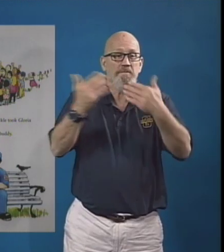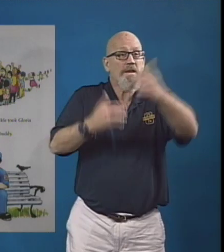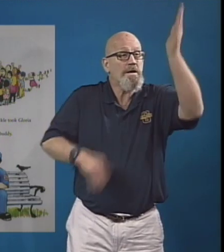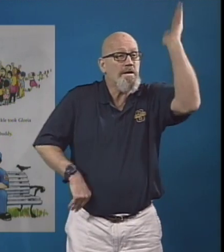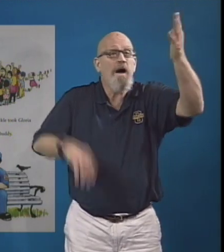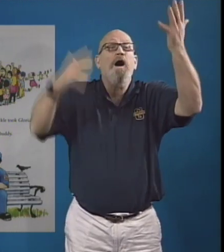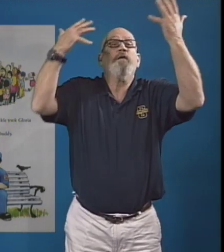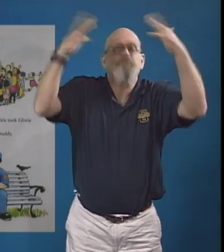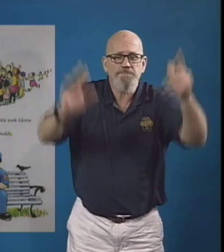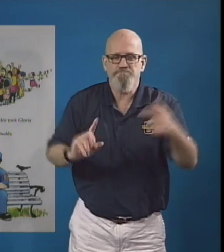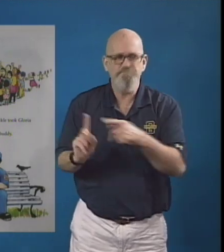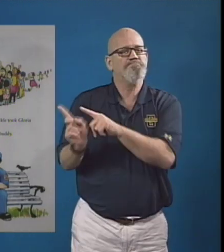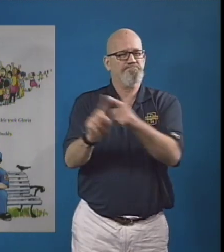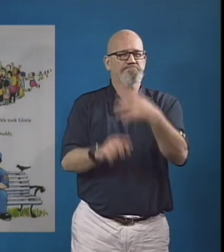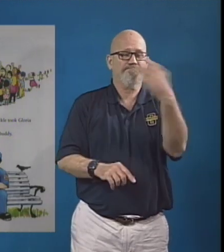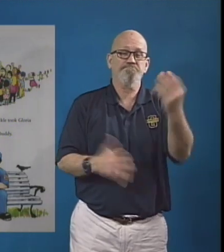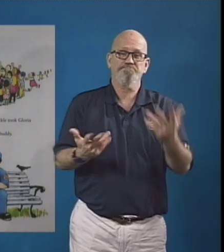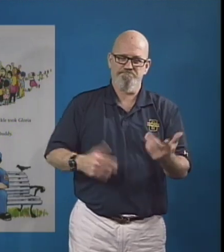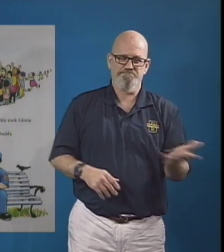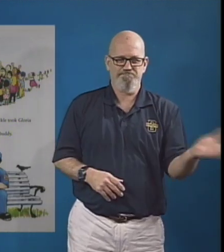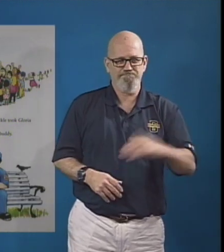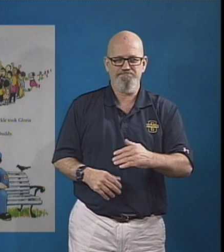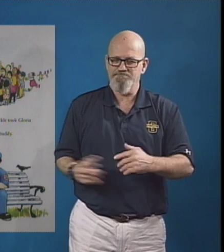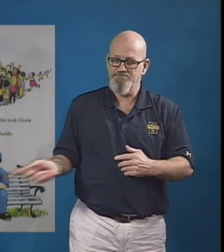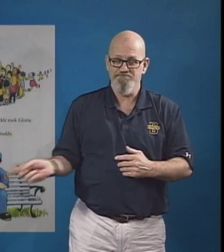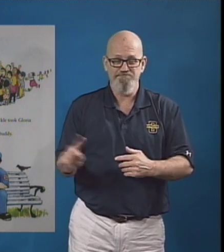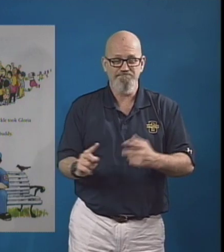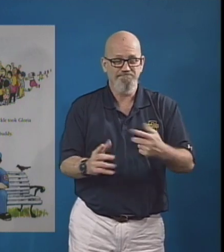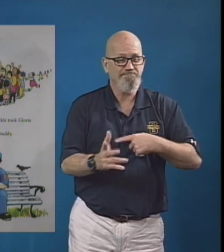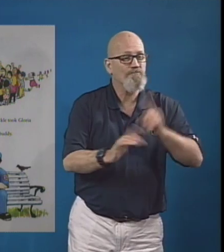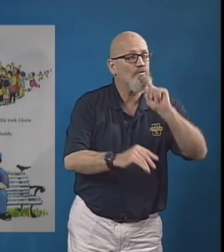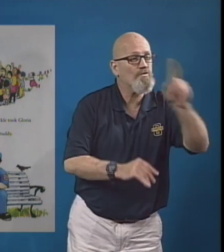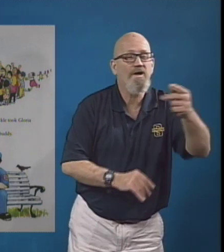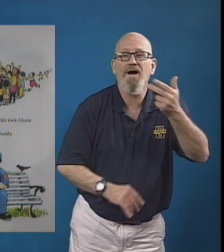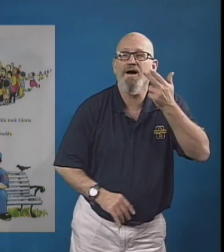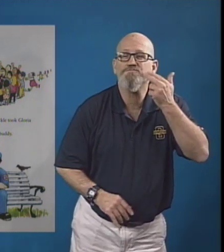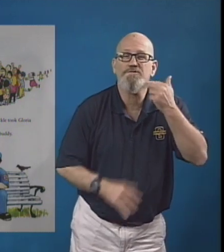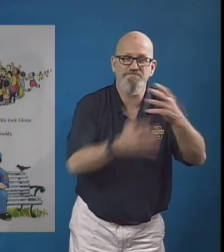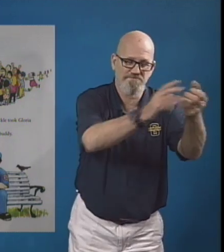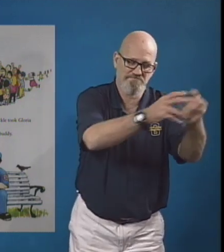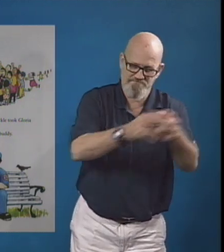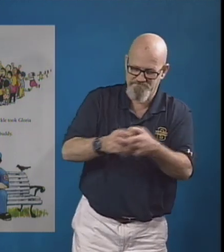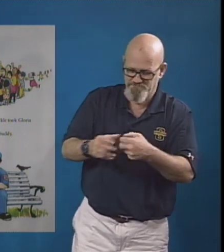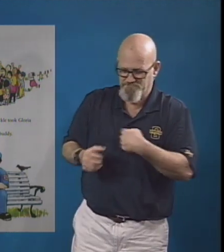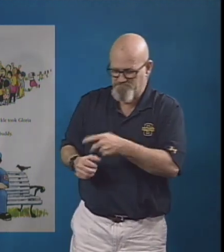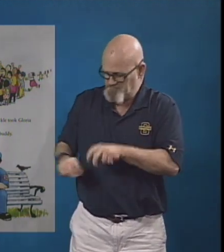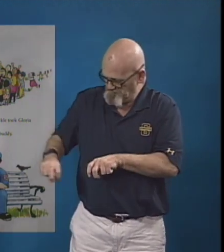After every speech, Officer Buckle took Gloria out for ice cream.